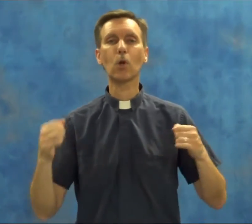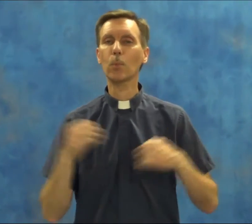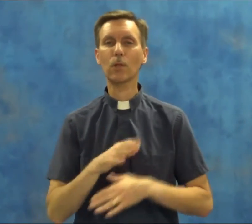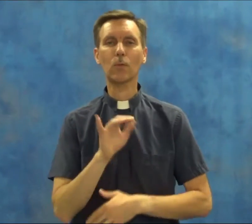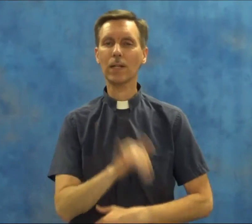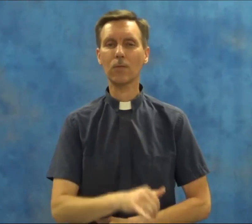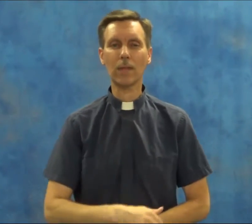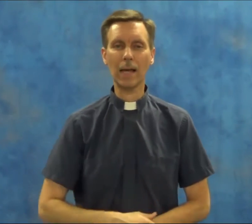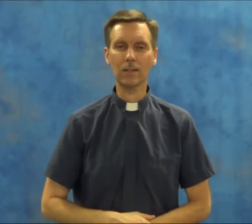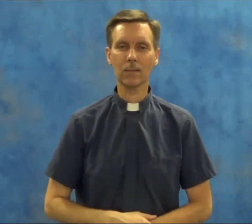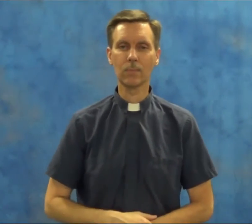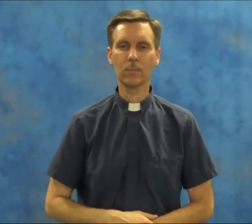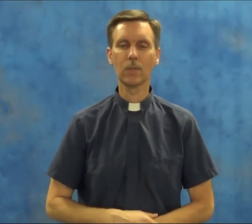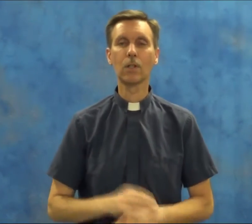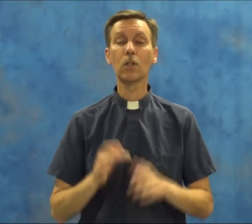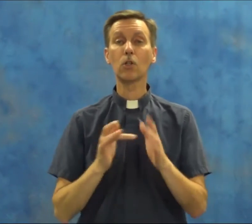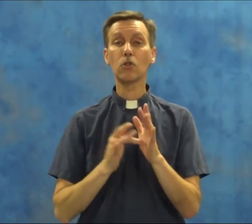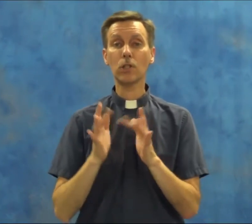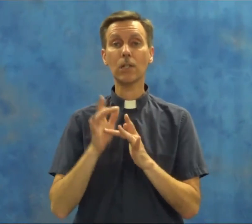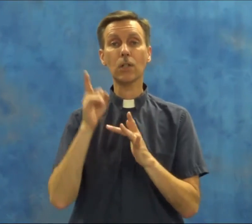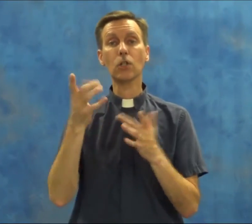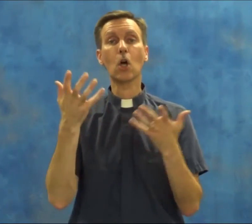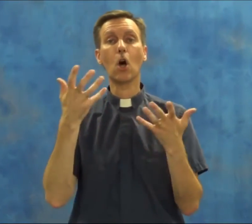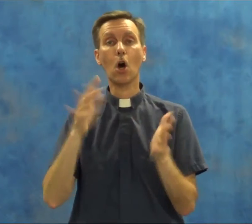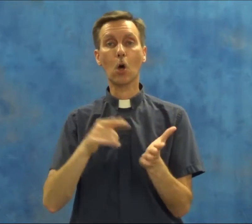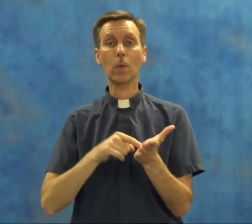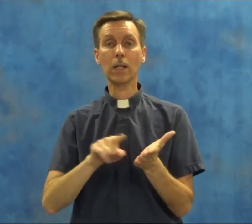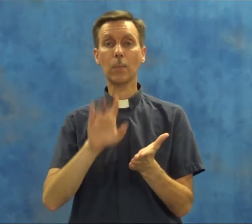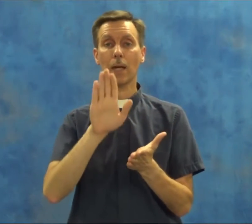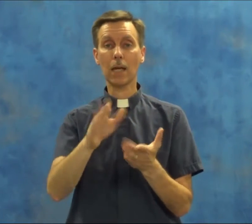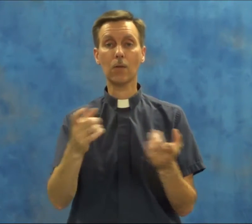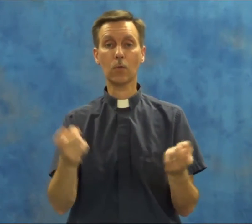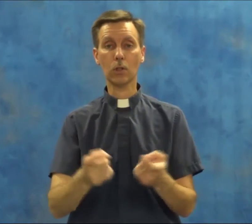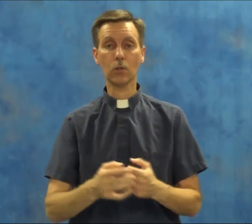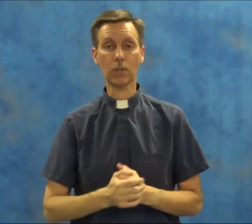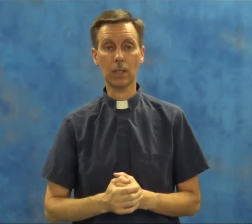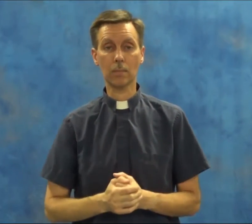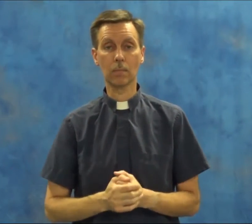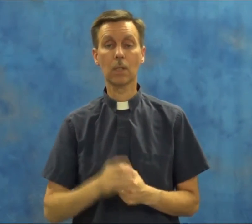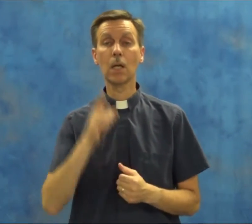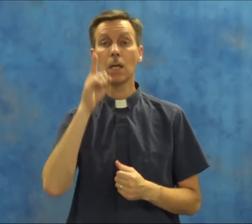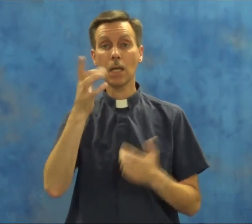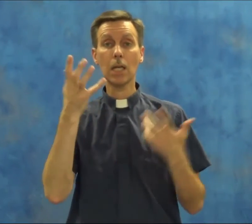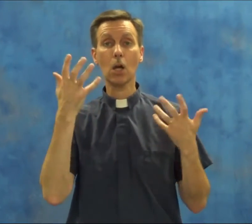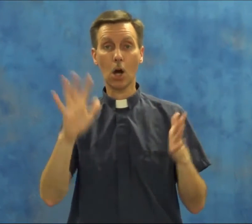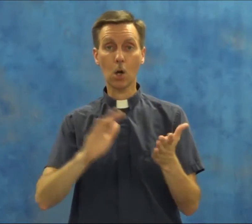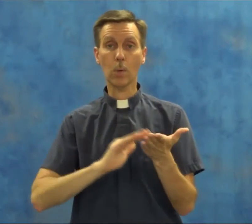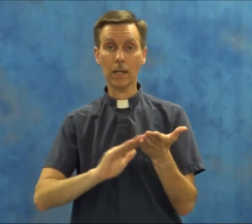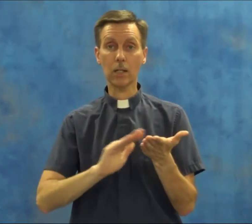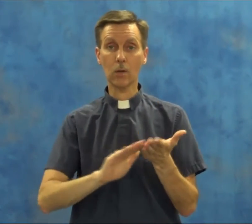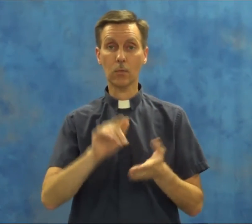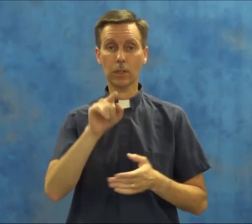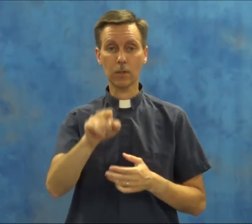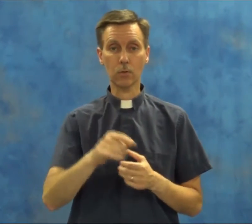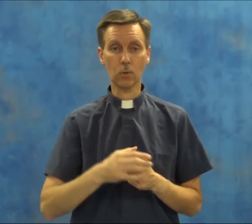don't be afraid of that. Jesus already paid for your sin. He already forgives you.